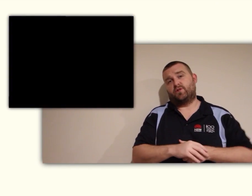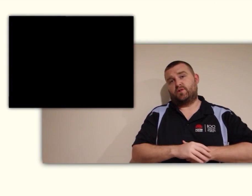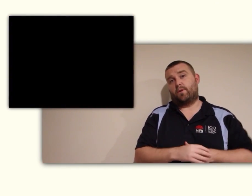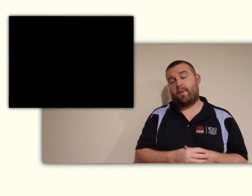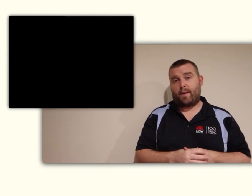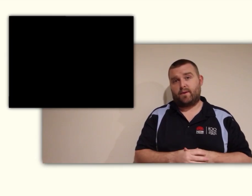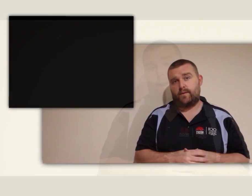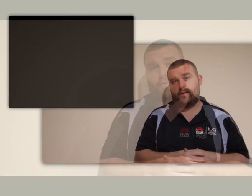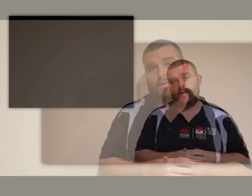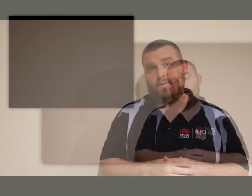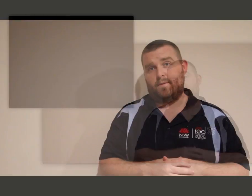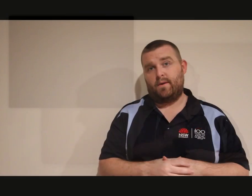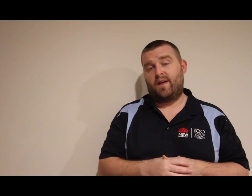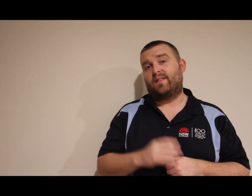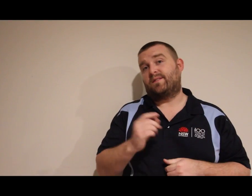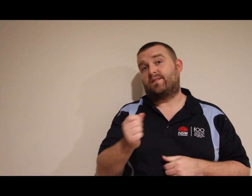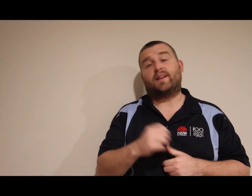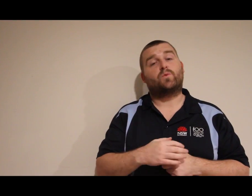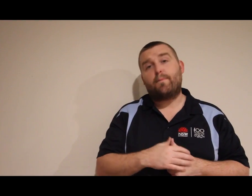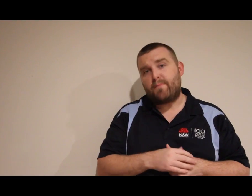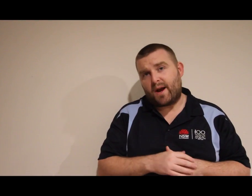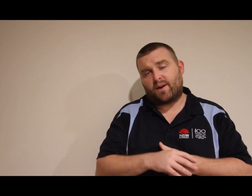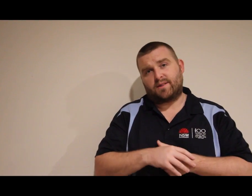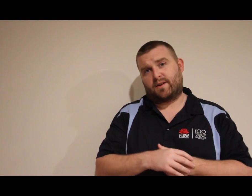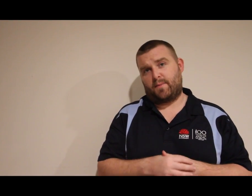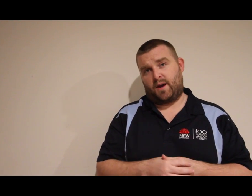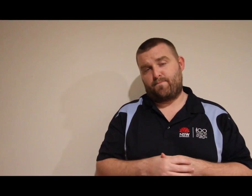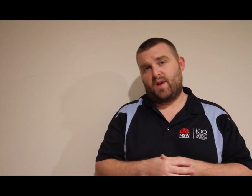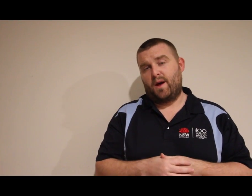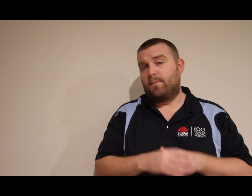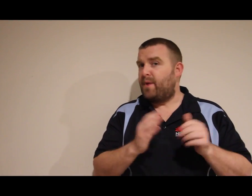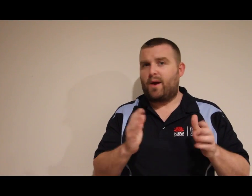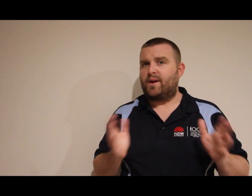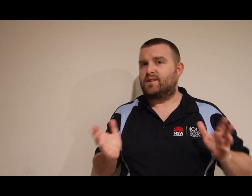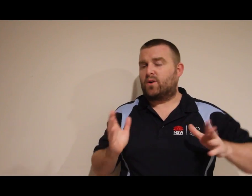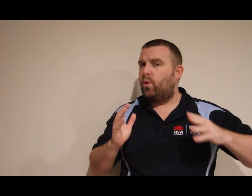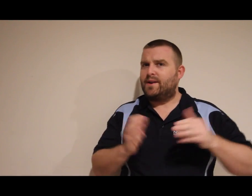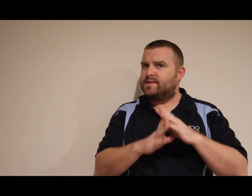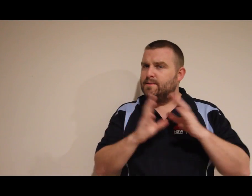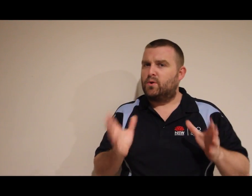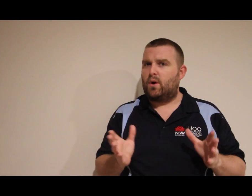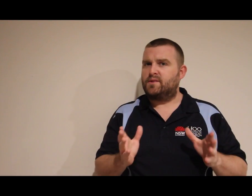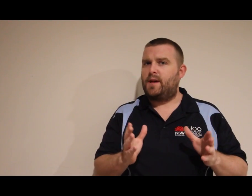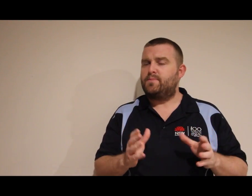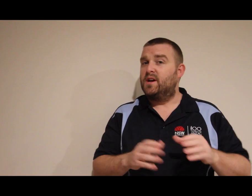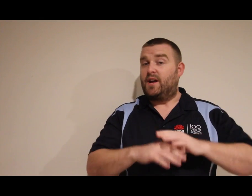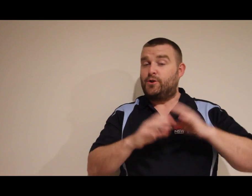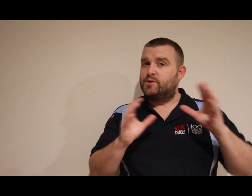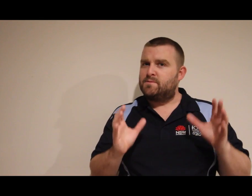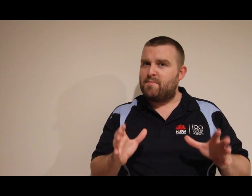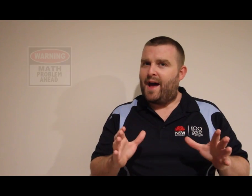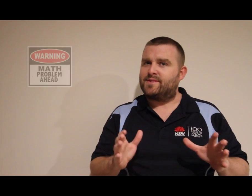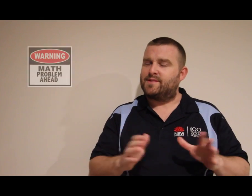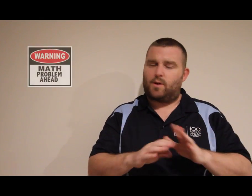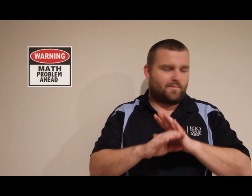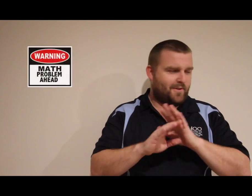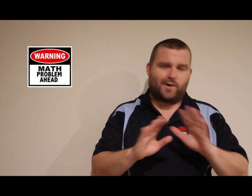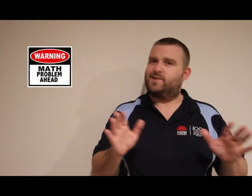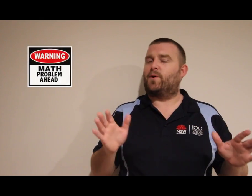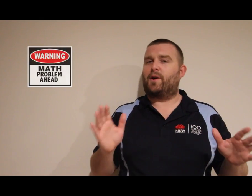directions on a map? That's where bearings come in. Bearings are quite a simple concept. It uses maths so I'm very sorry